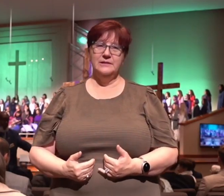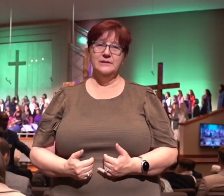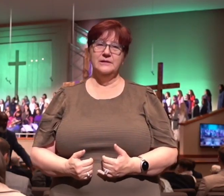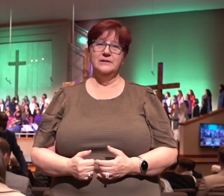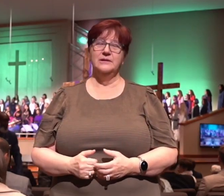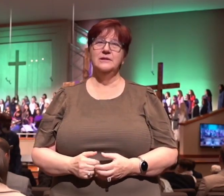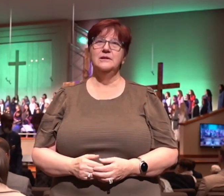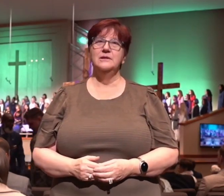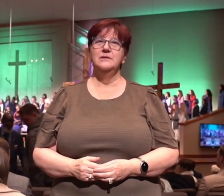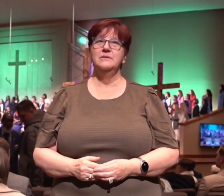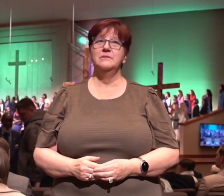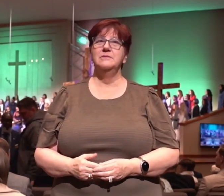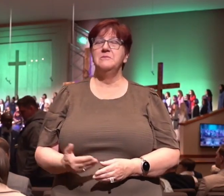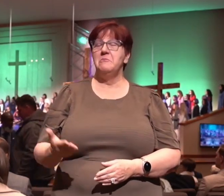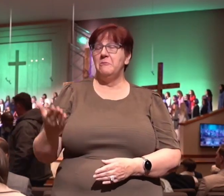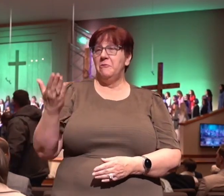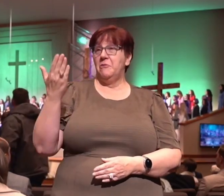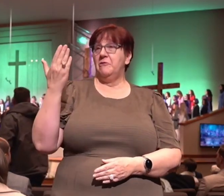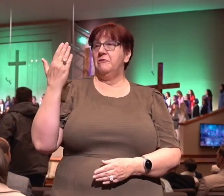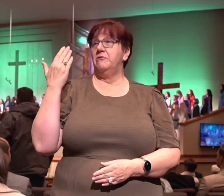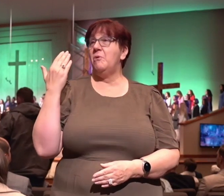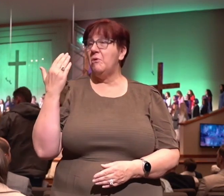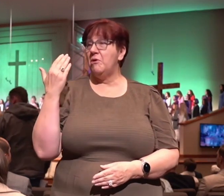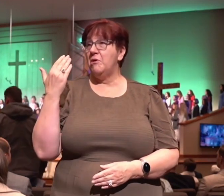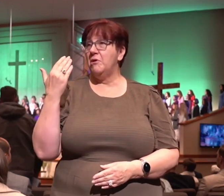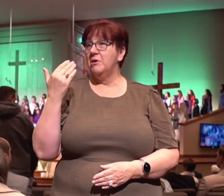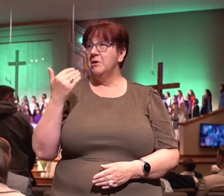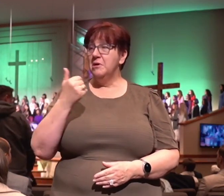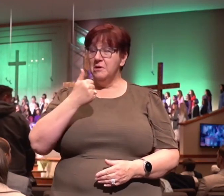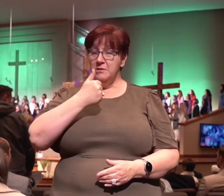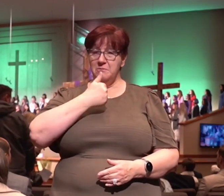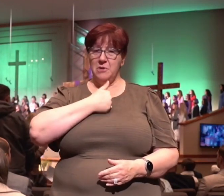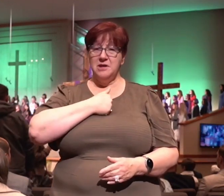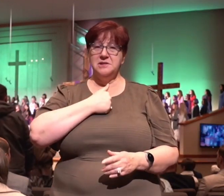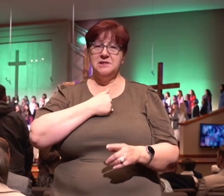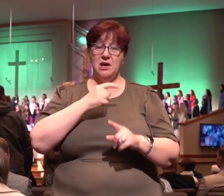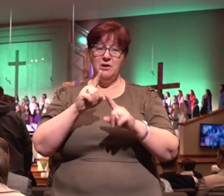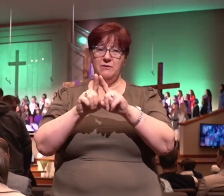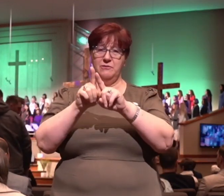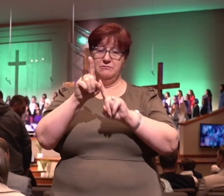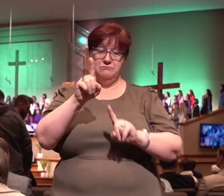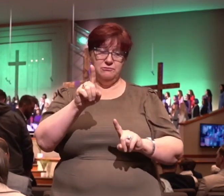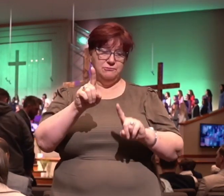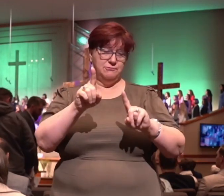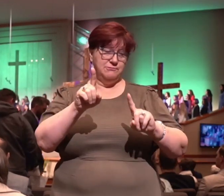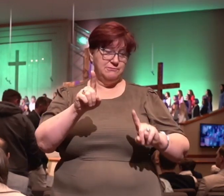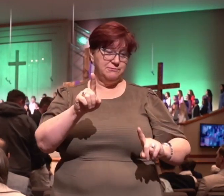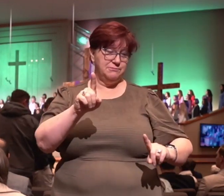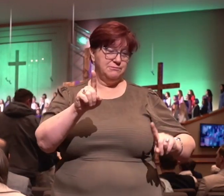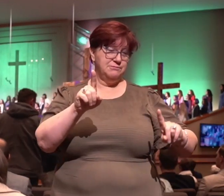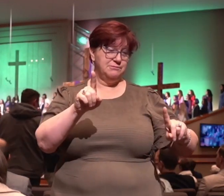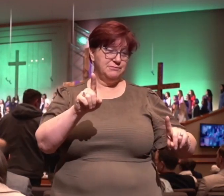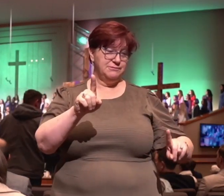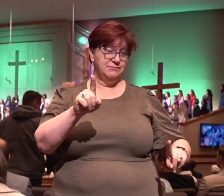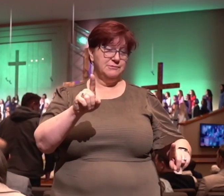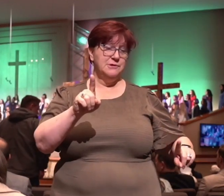Once I was straying in